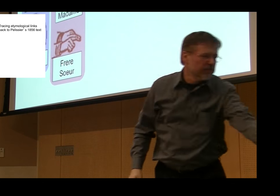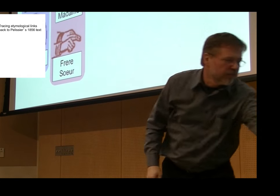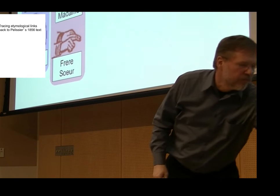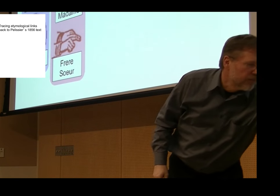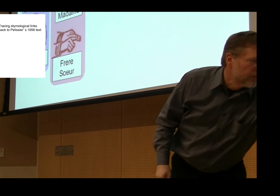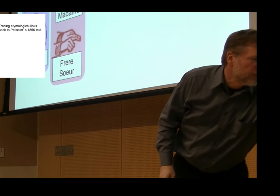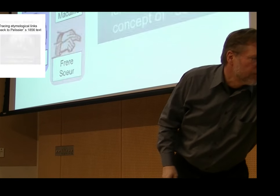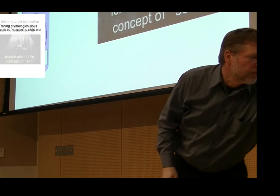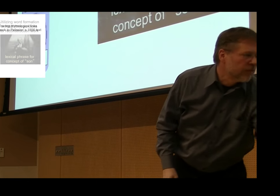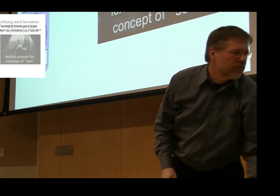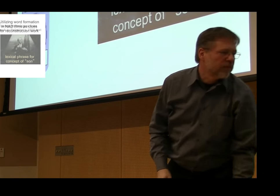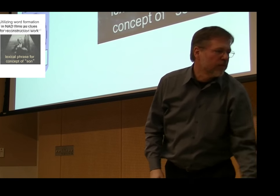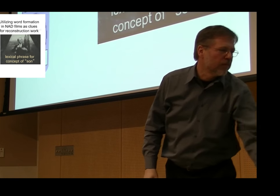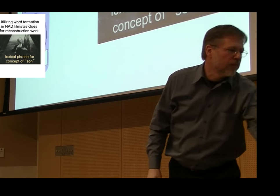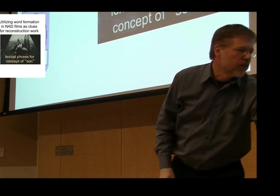kinship representation, has to do with son or daughter.